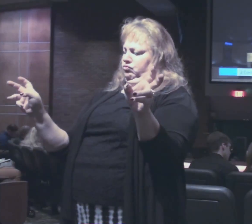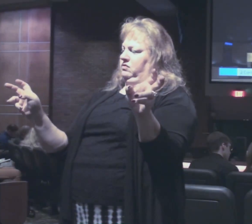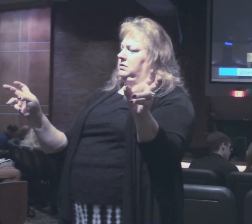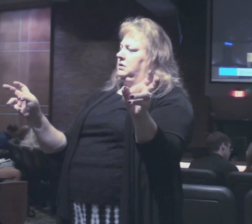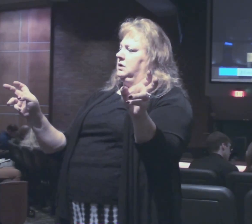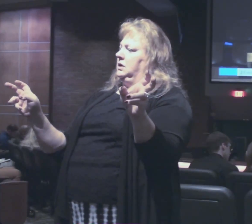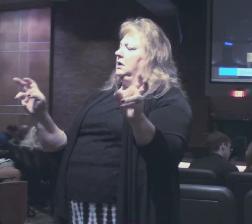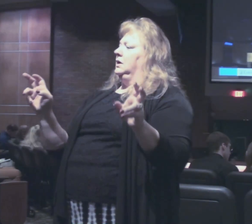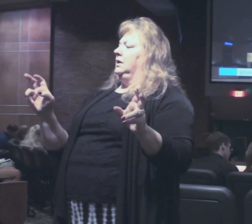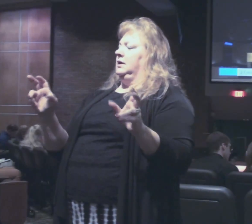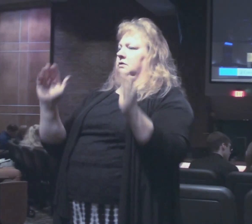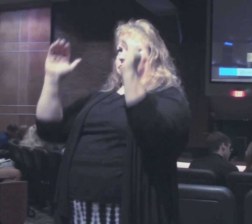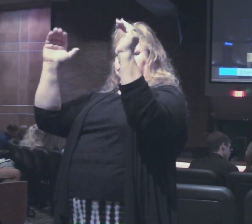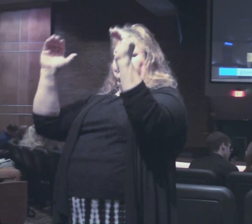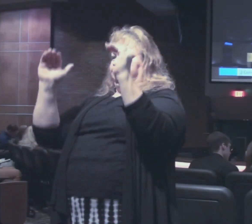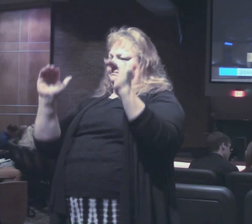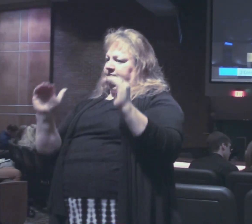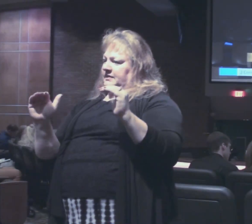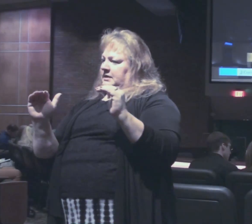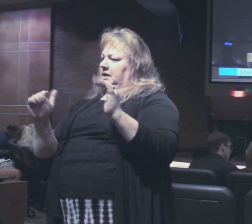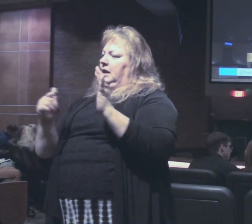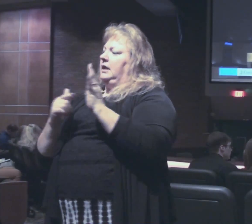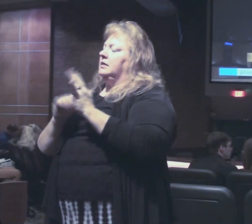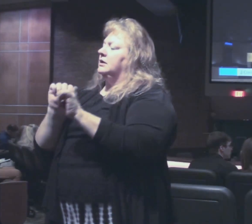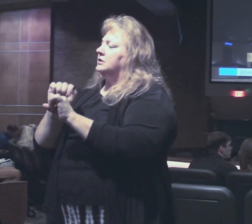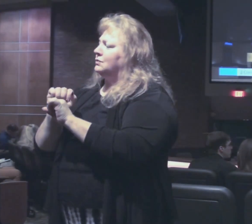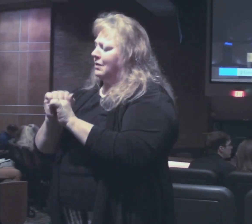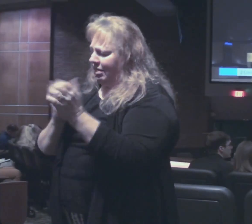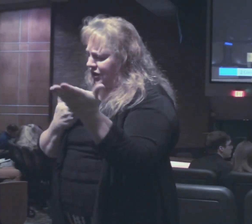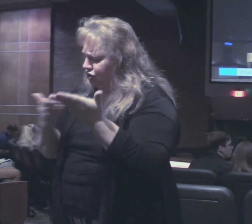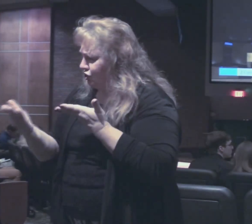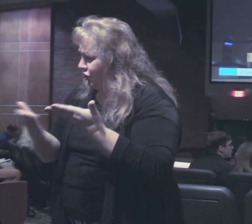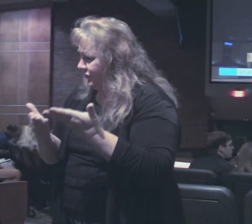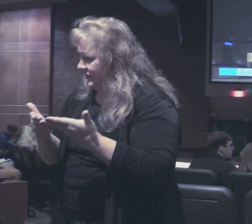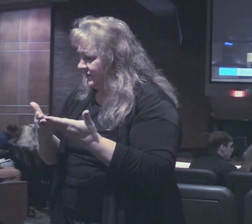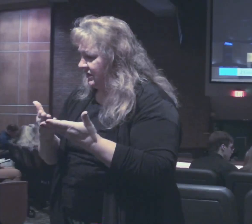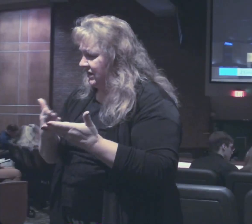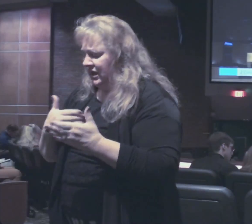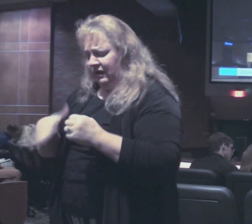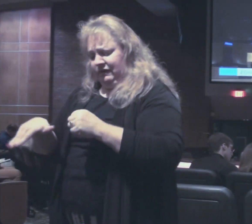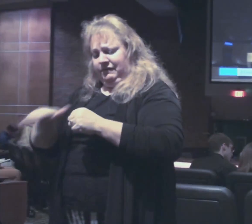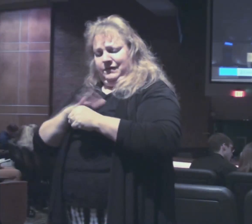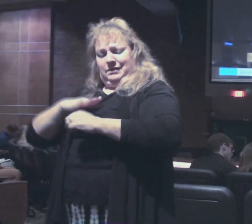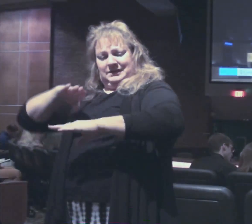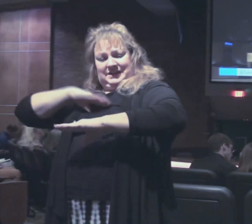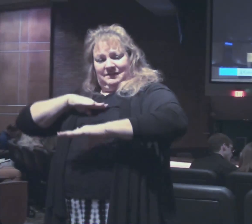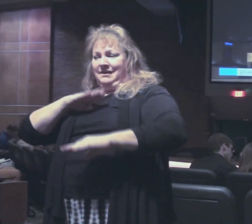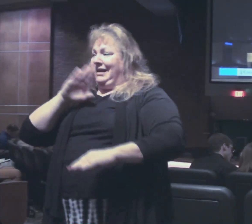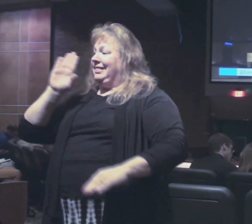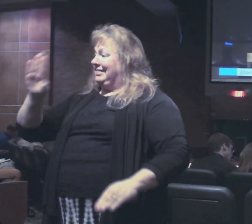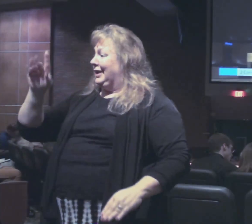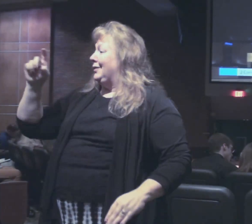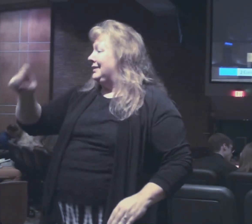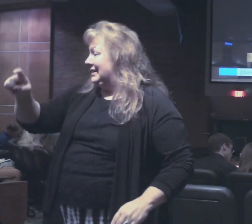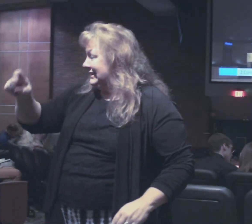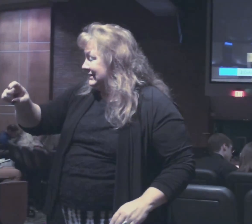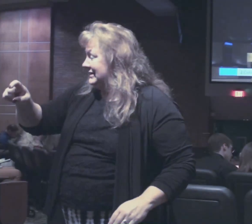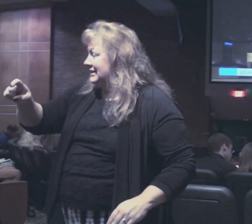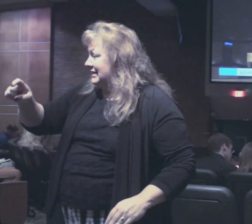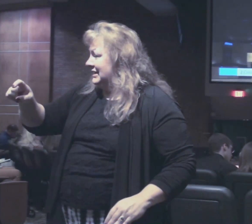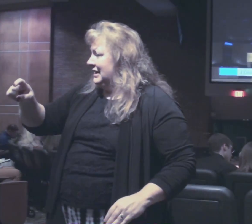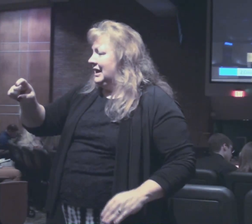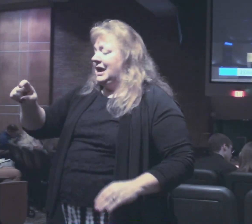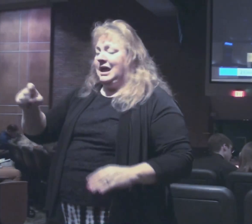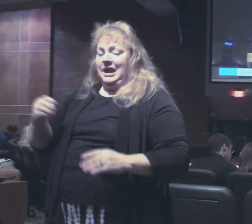liturgy from this word this ministry of this service is not only fully supplying the needs of the saints but is also